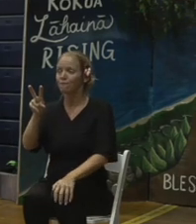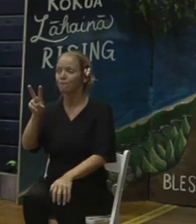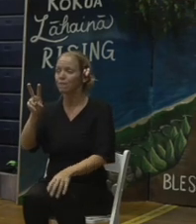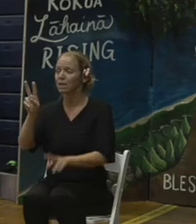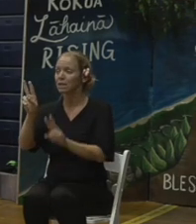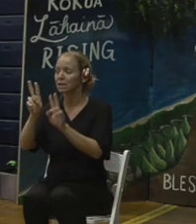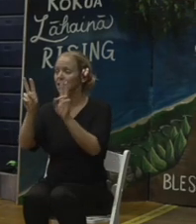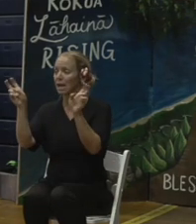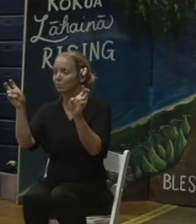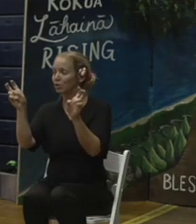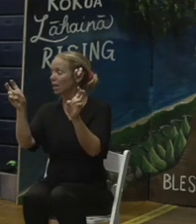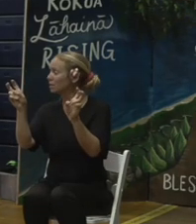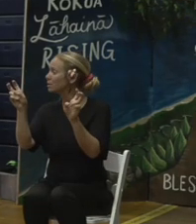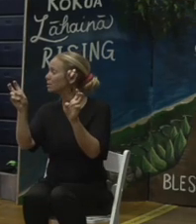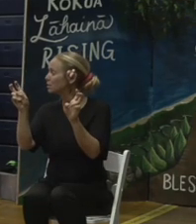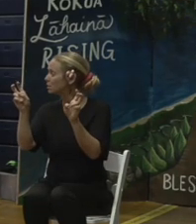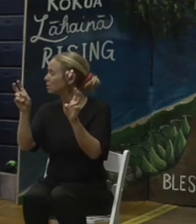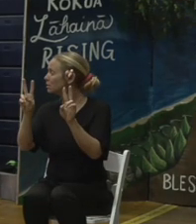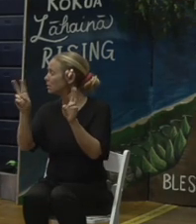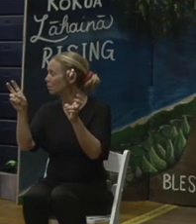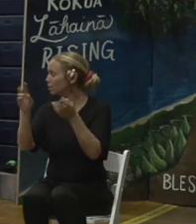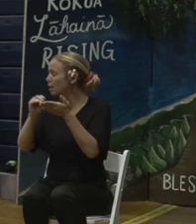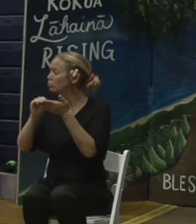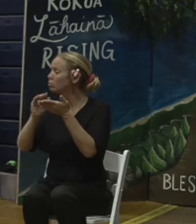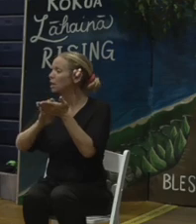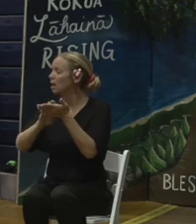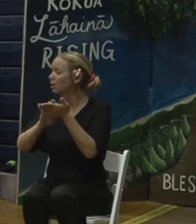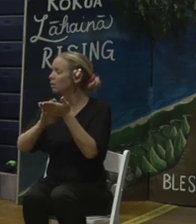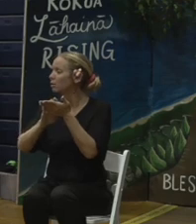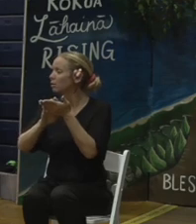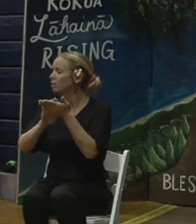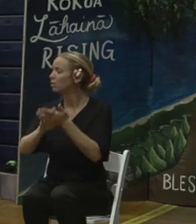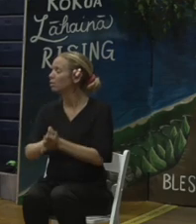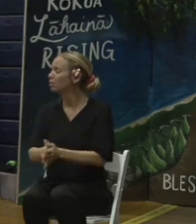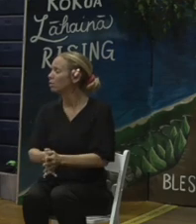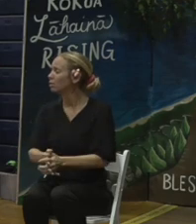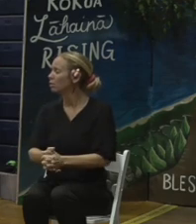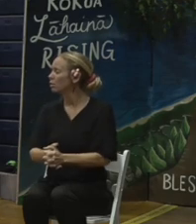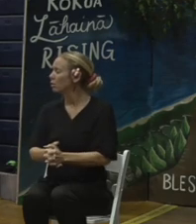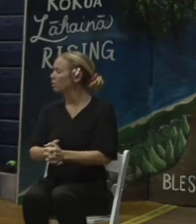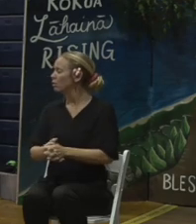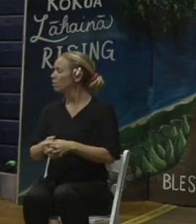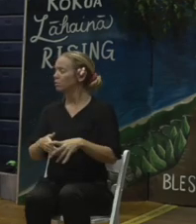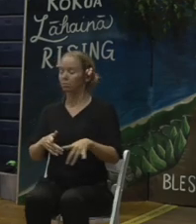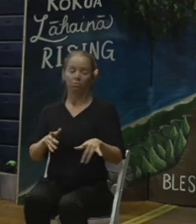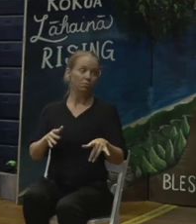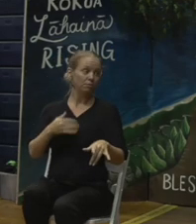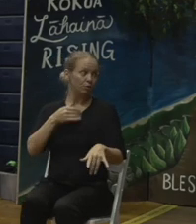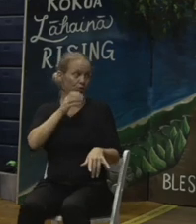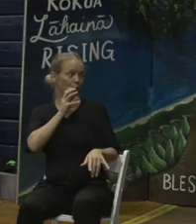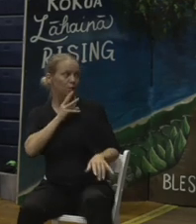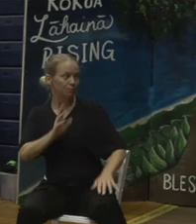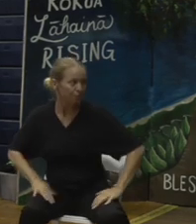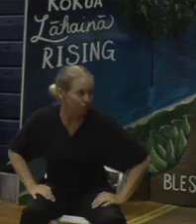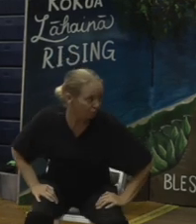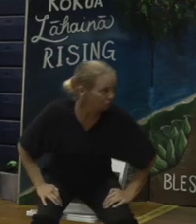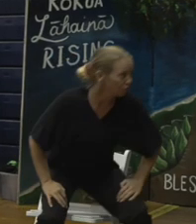cleanup. I will do our best to get to those as well. So I just want make sure your microphones work. We have